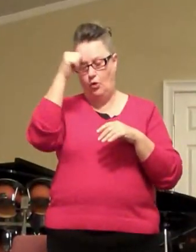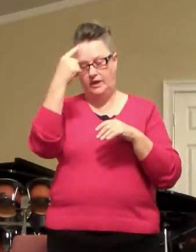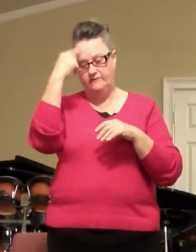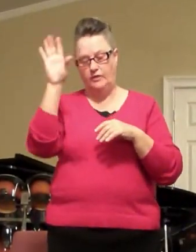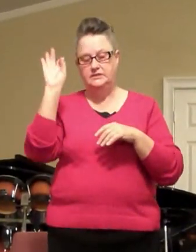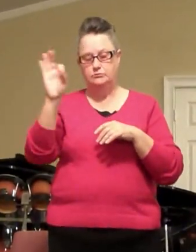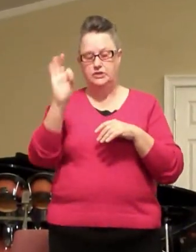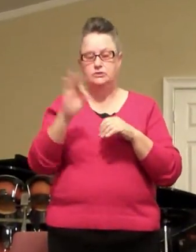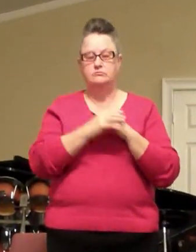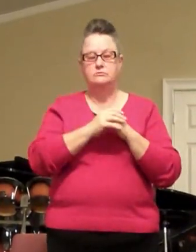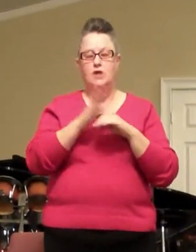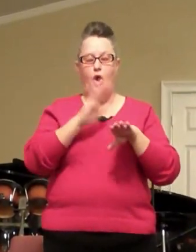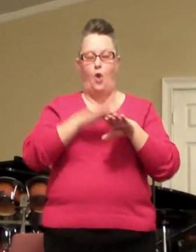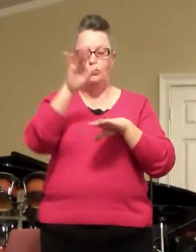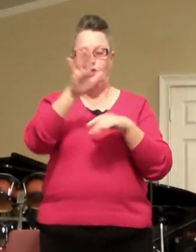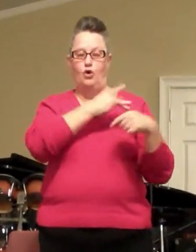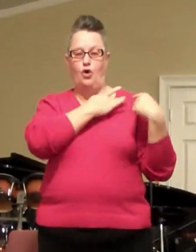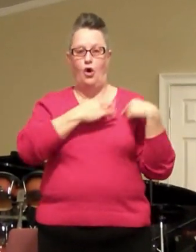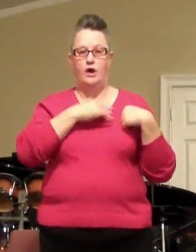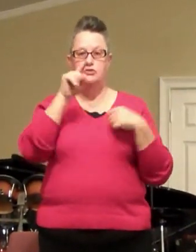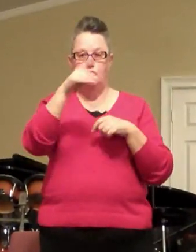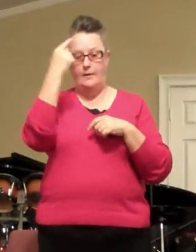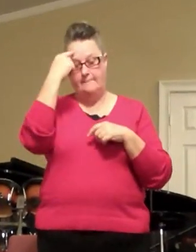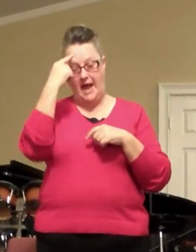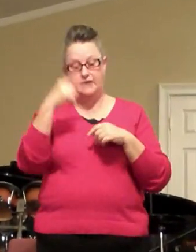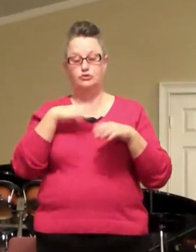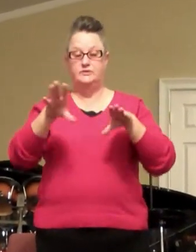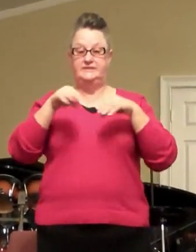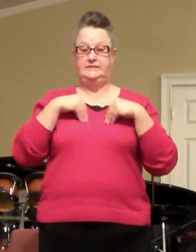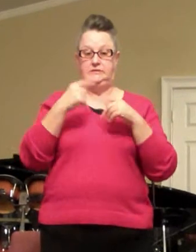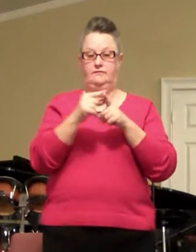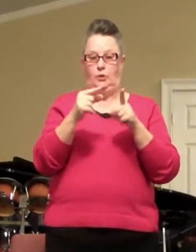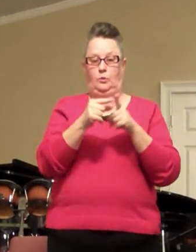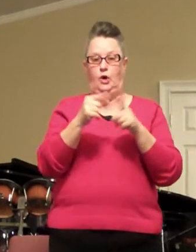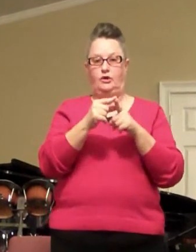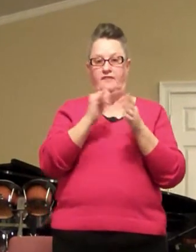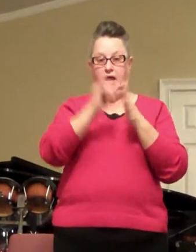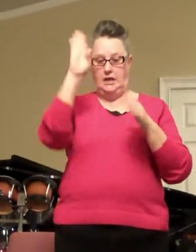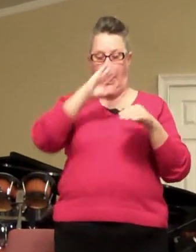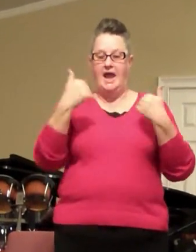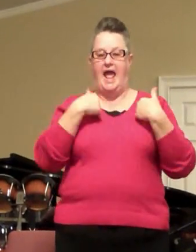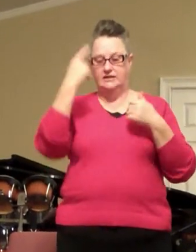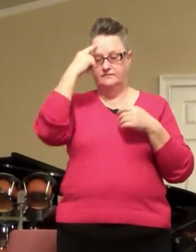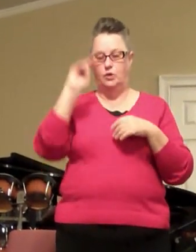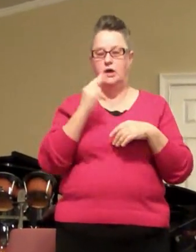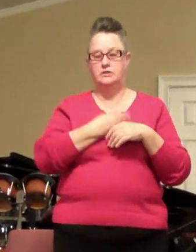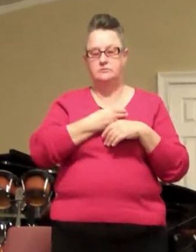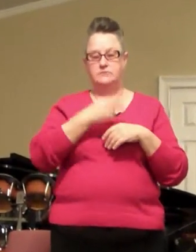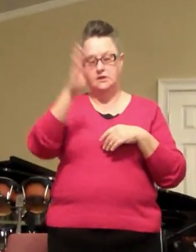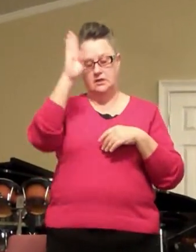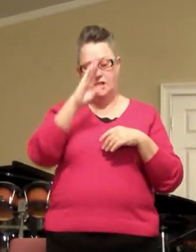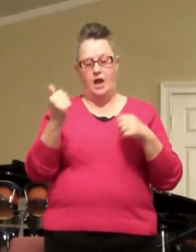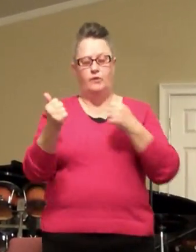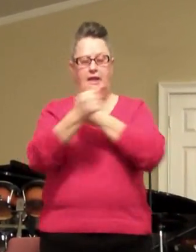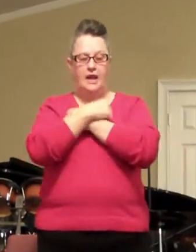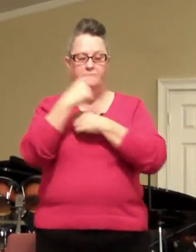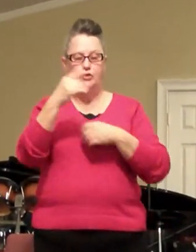on your heart in your mind to receive the word that God has for us God we love you thank you for your